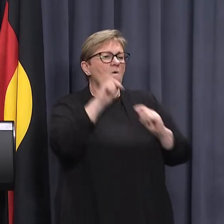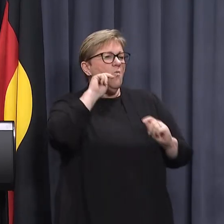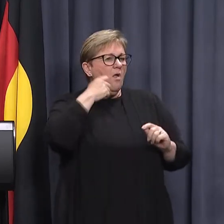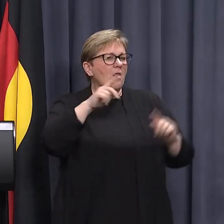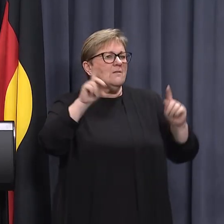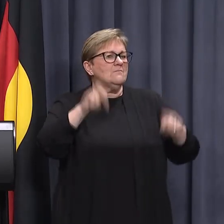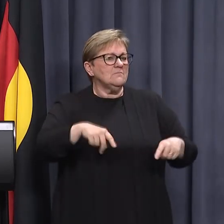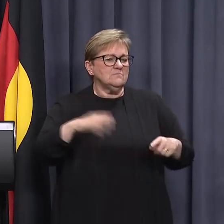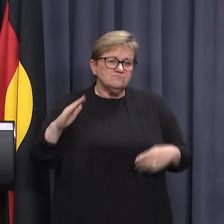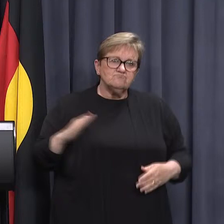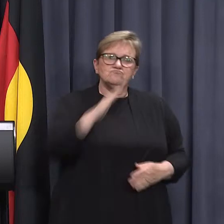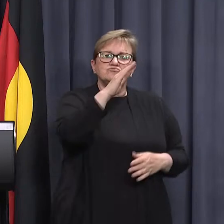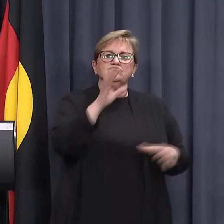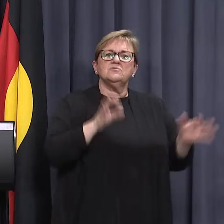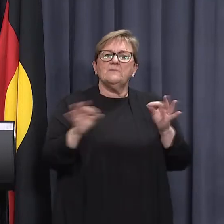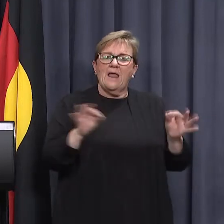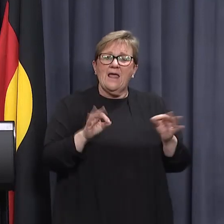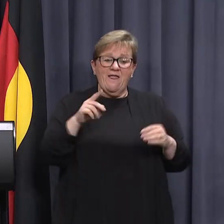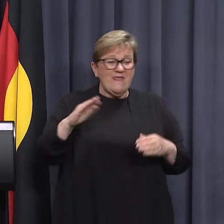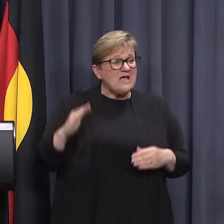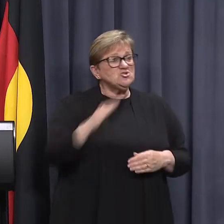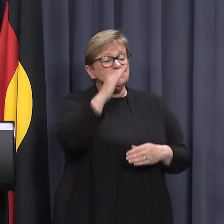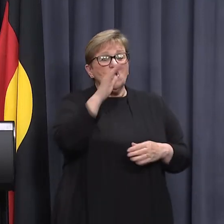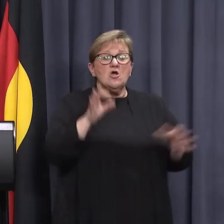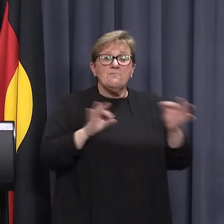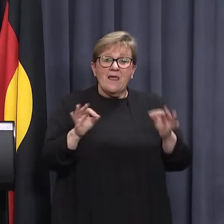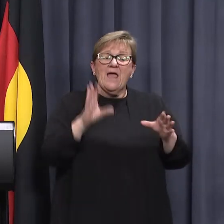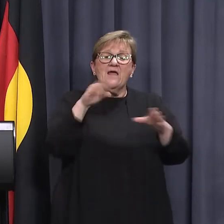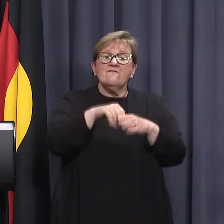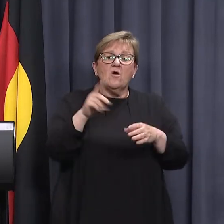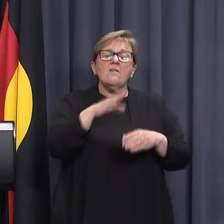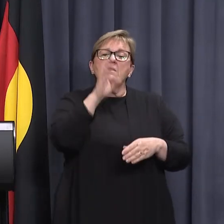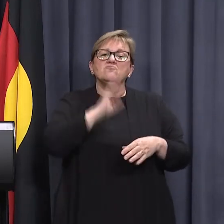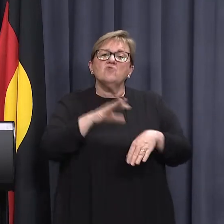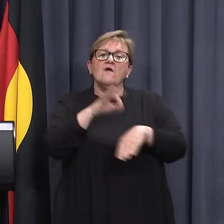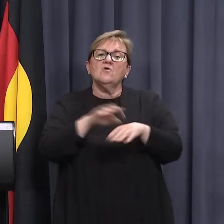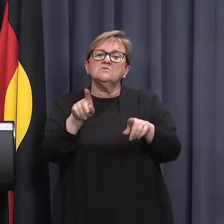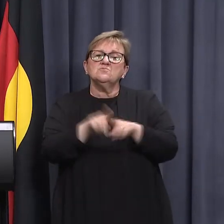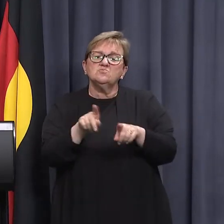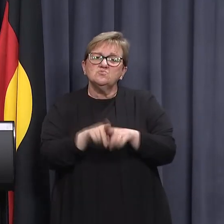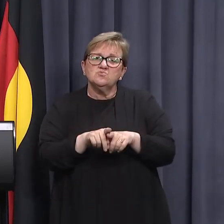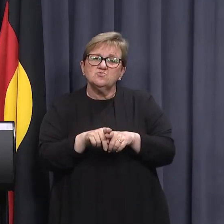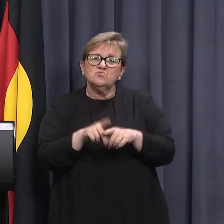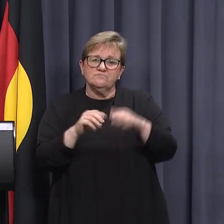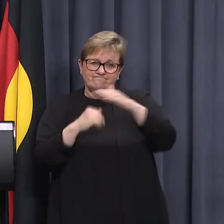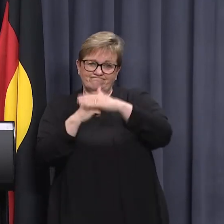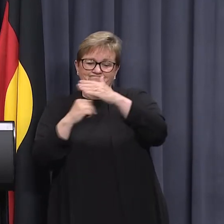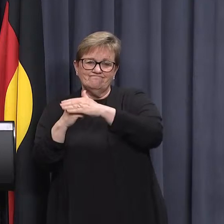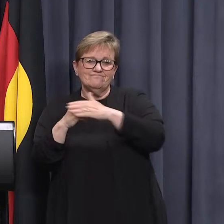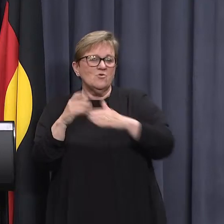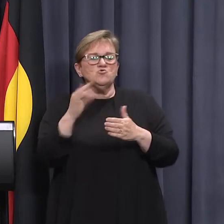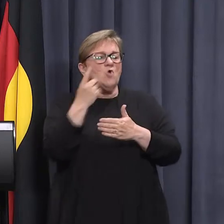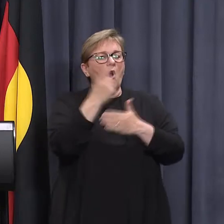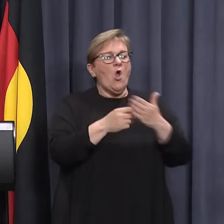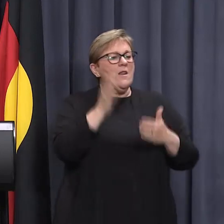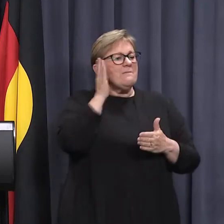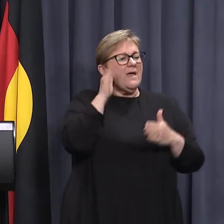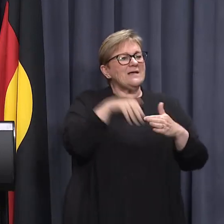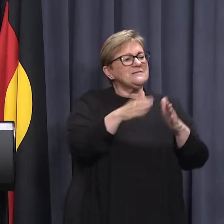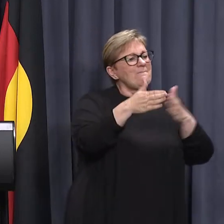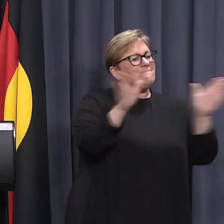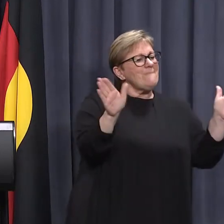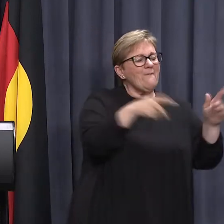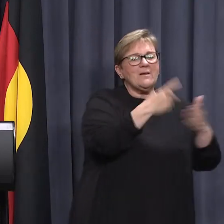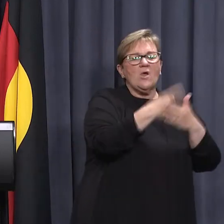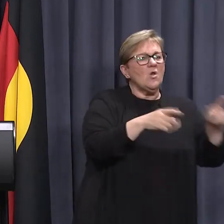into place the surge plans. And the surge plans involve also the private hospital capacity. So it's not just beds available across the